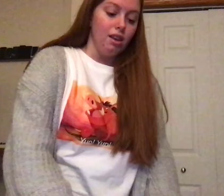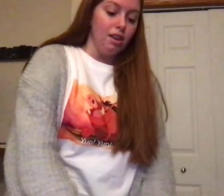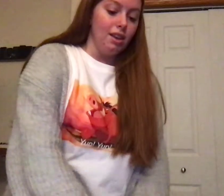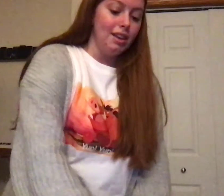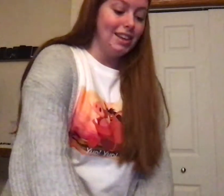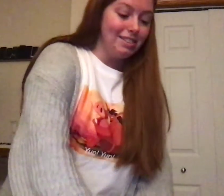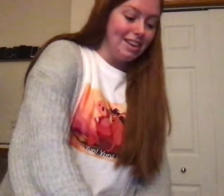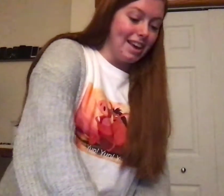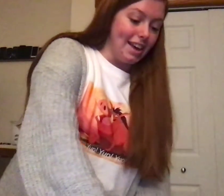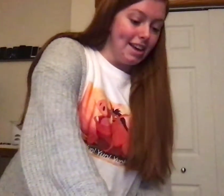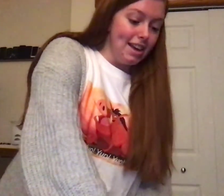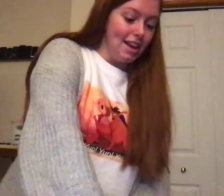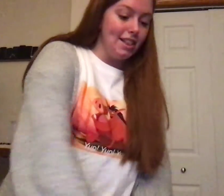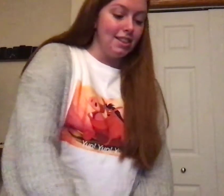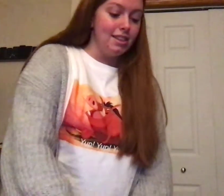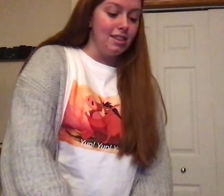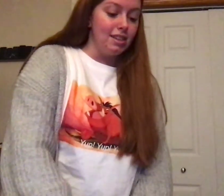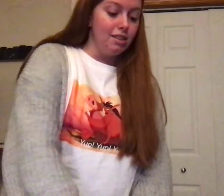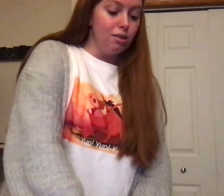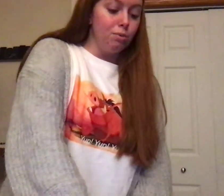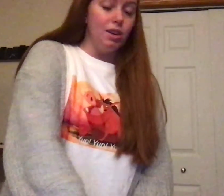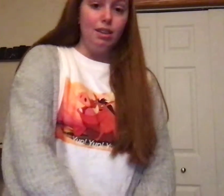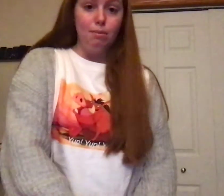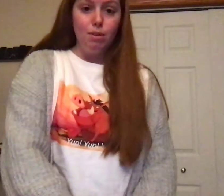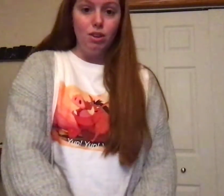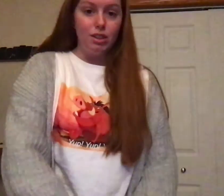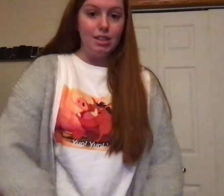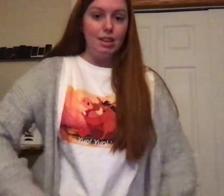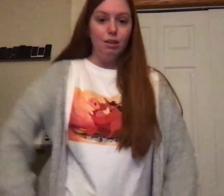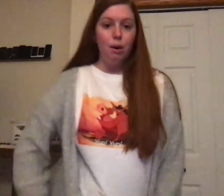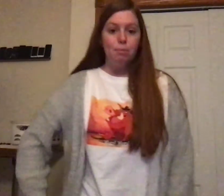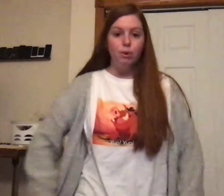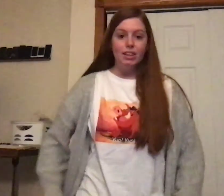Okay, and this is rhythm 13.3.